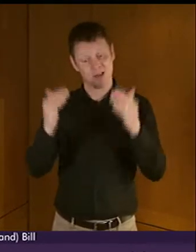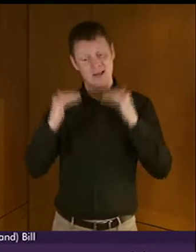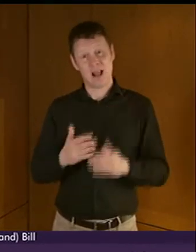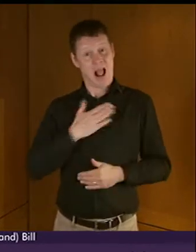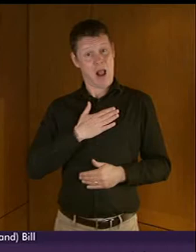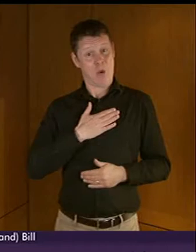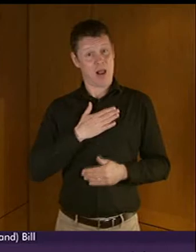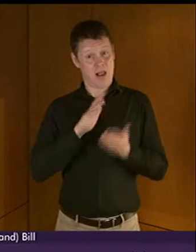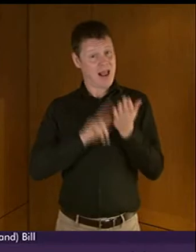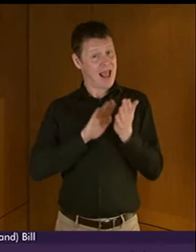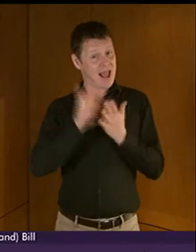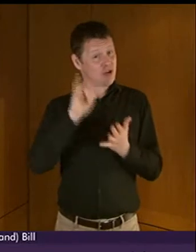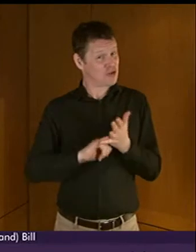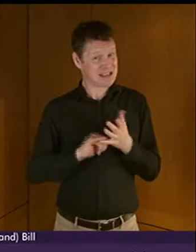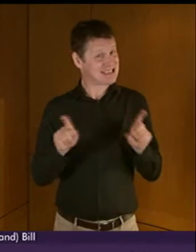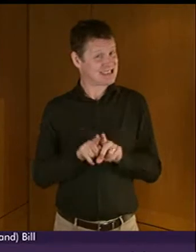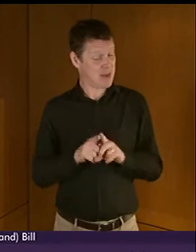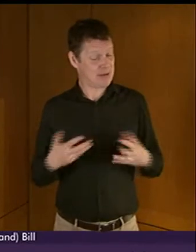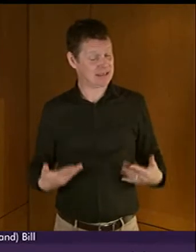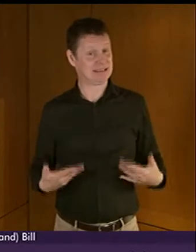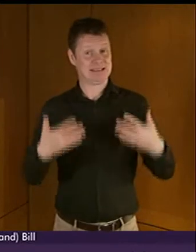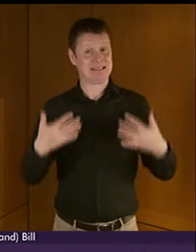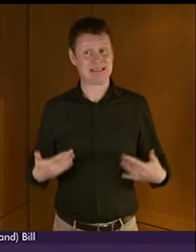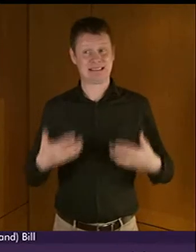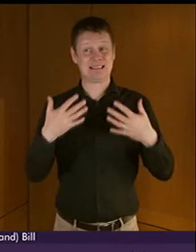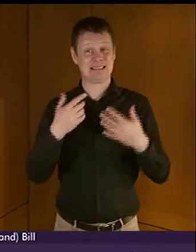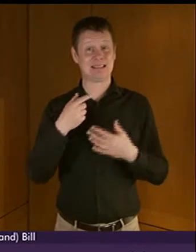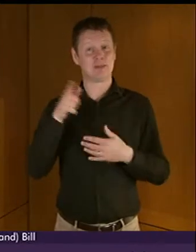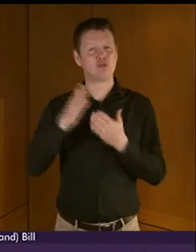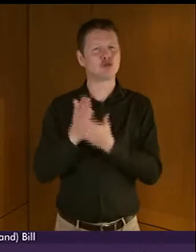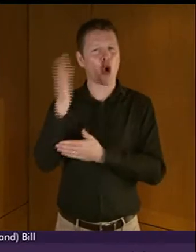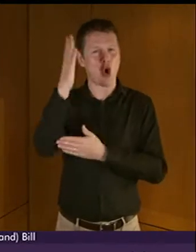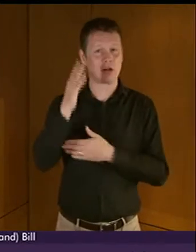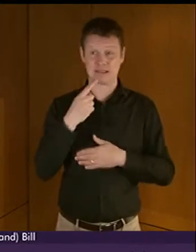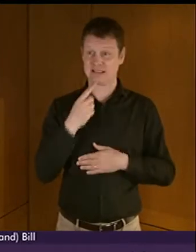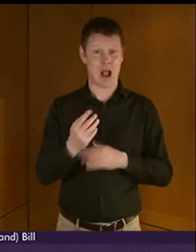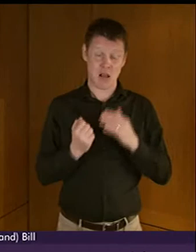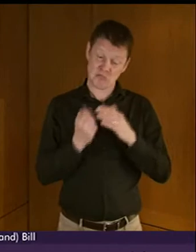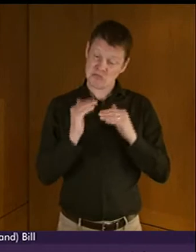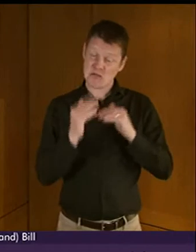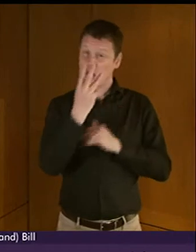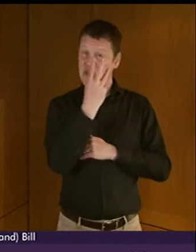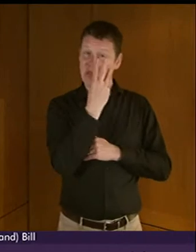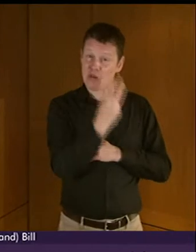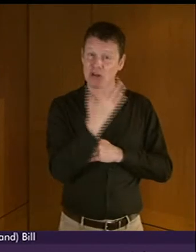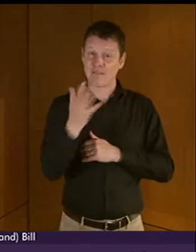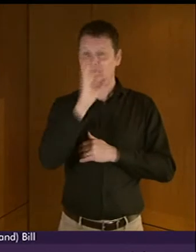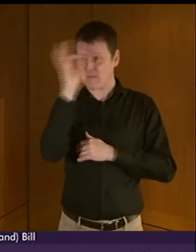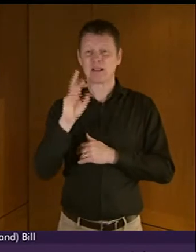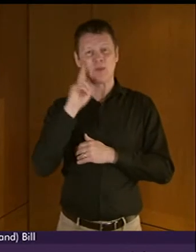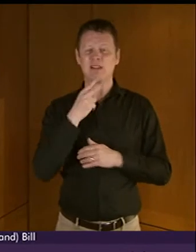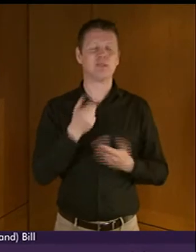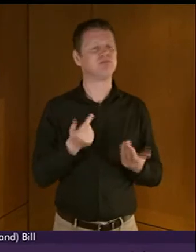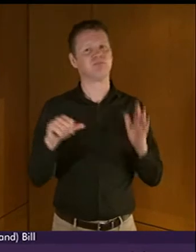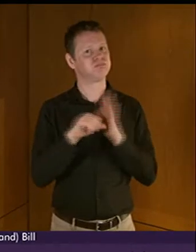to, again, the statistics from SCOD show that up to 35% of deaf people had experienced difficulty communicating